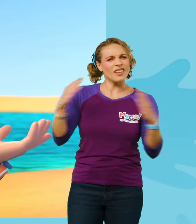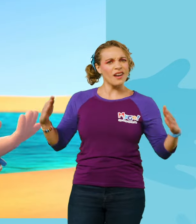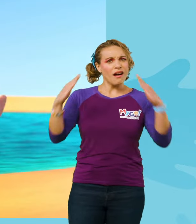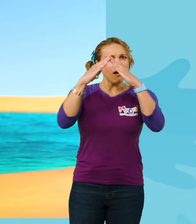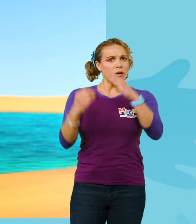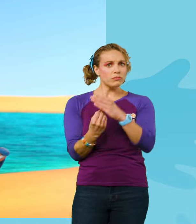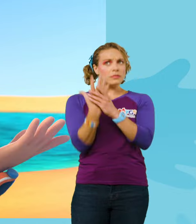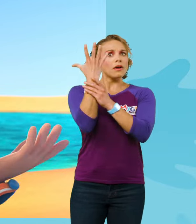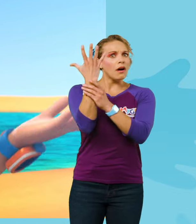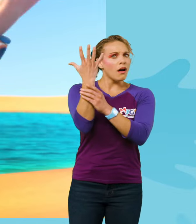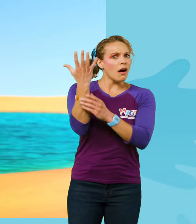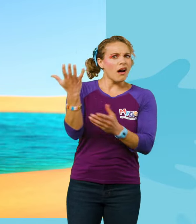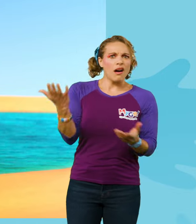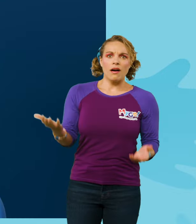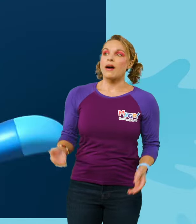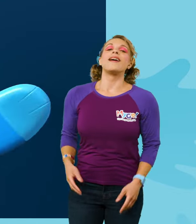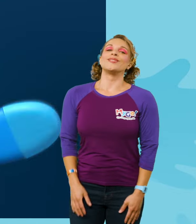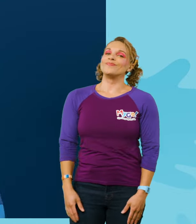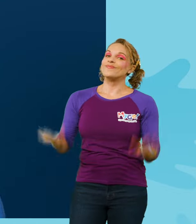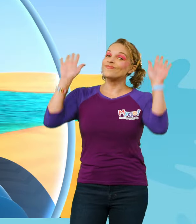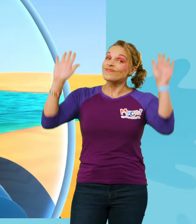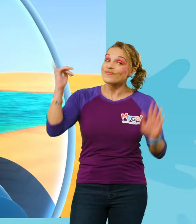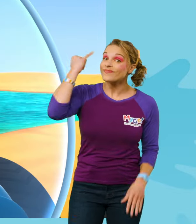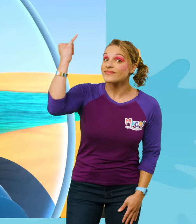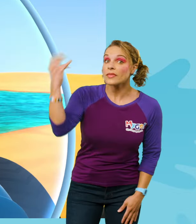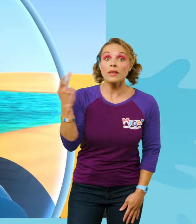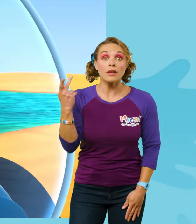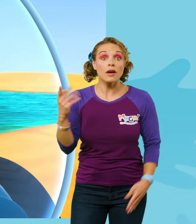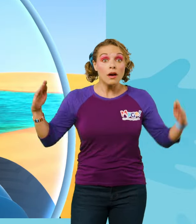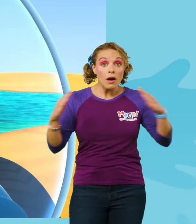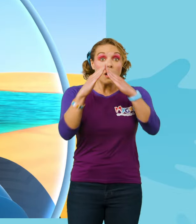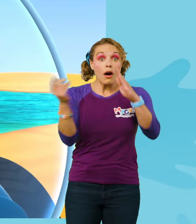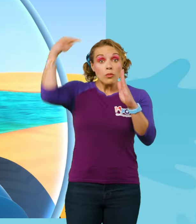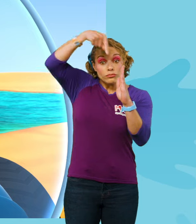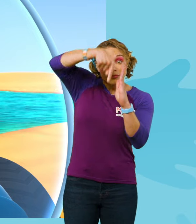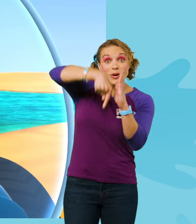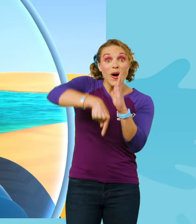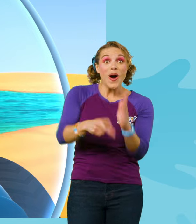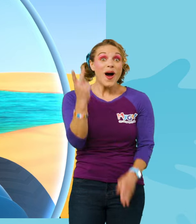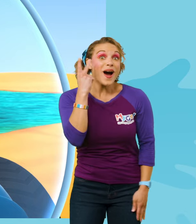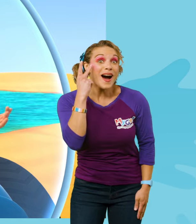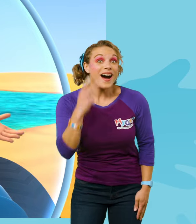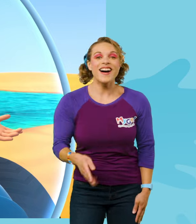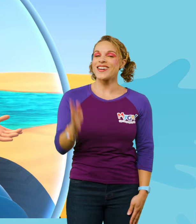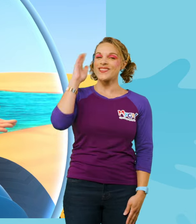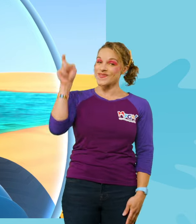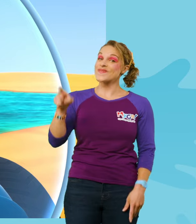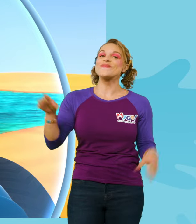what makes a volcano erupt? Great idea! We'll go inside a volcano and find out. I'm